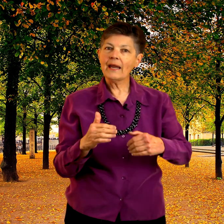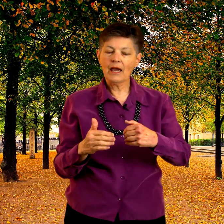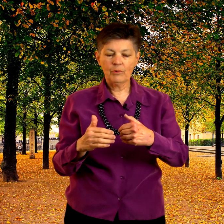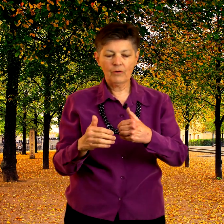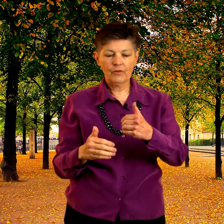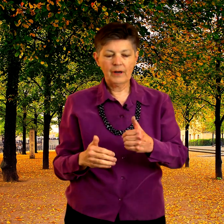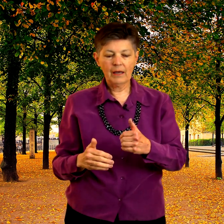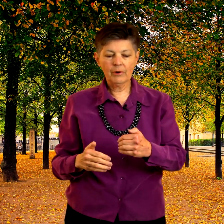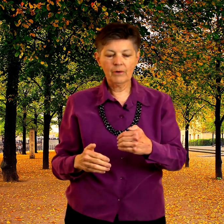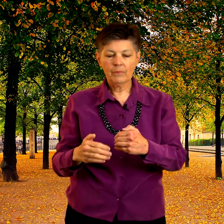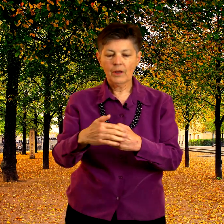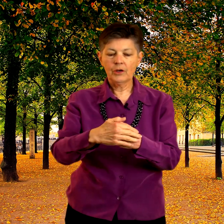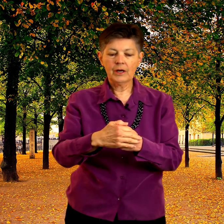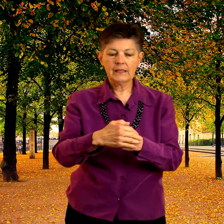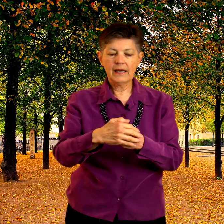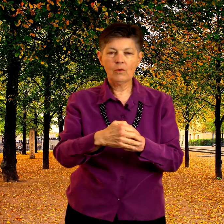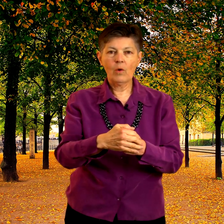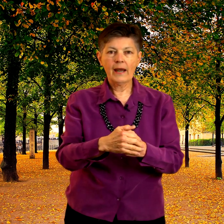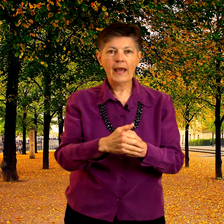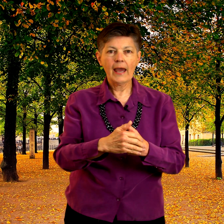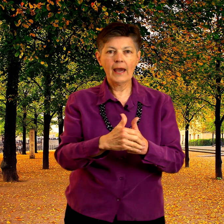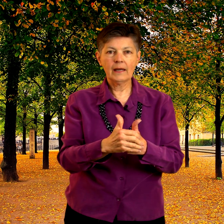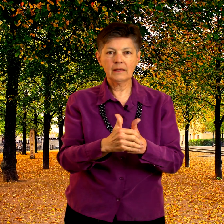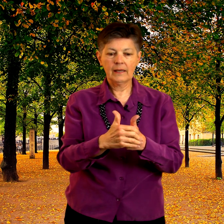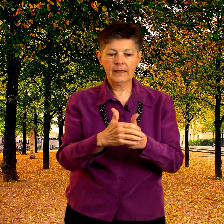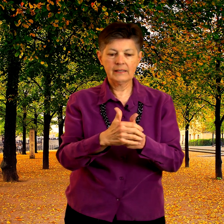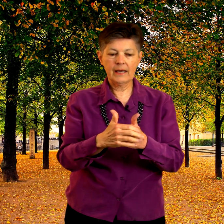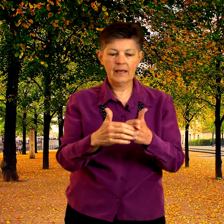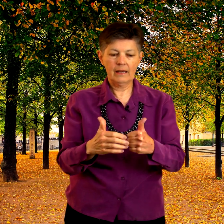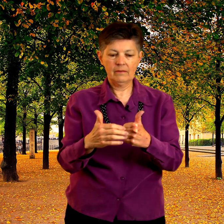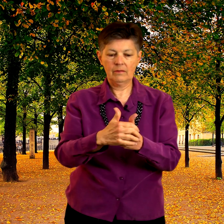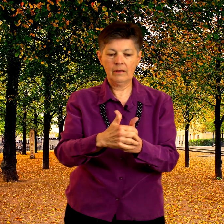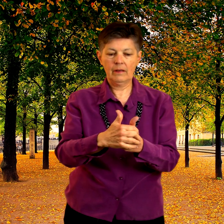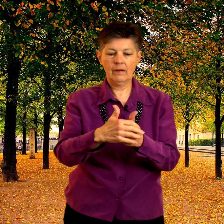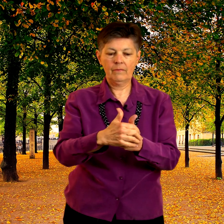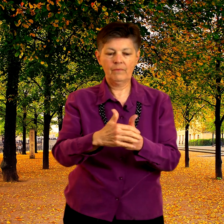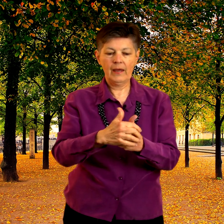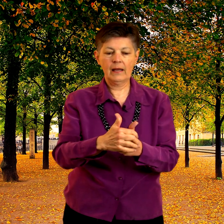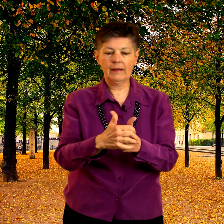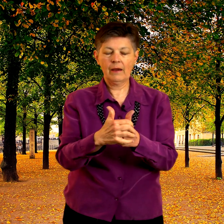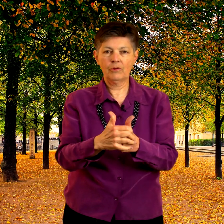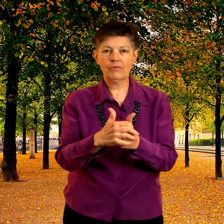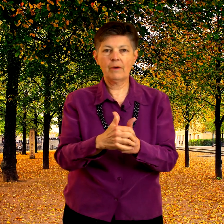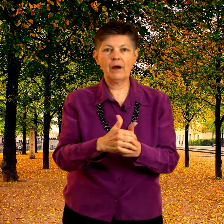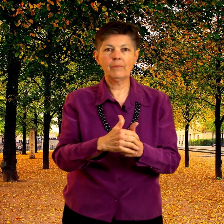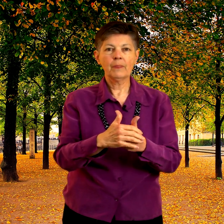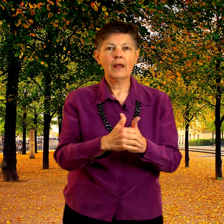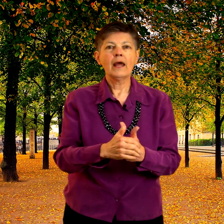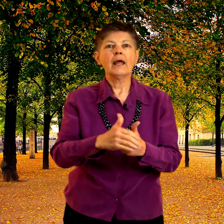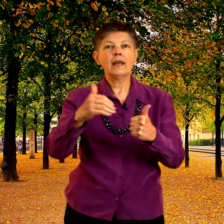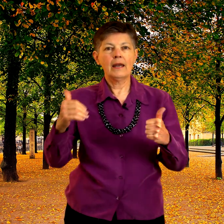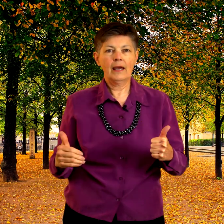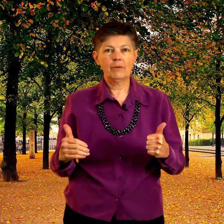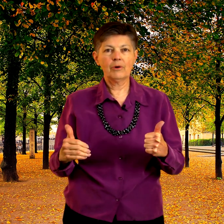neighbor for neighbor you're going to take one hand like a 10 hand like that with your thumb up neighbor